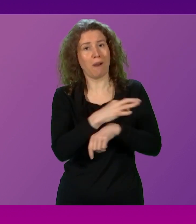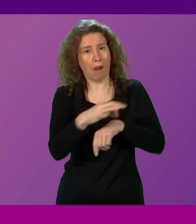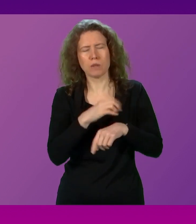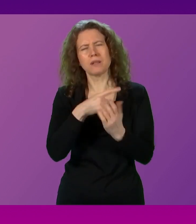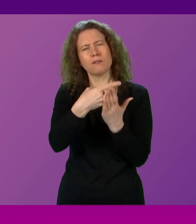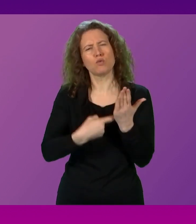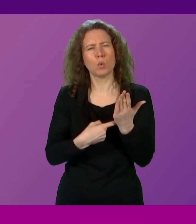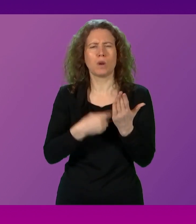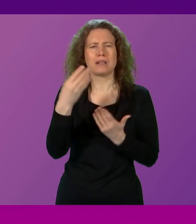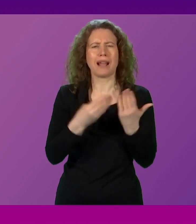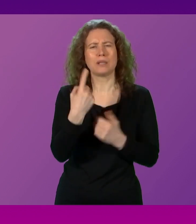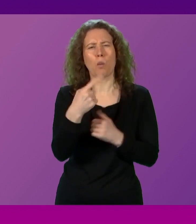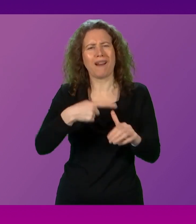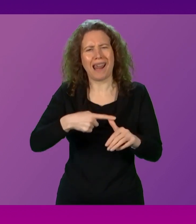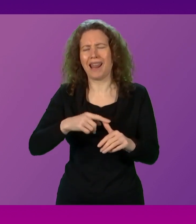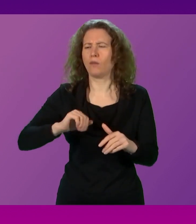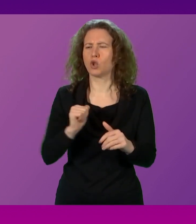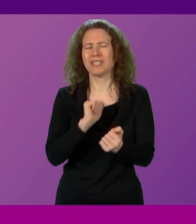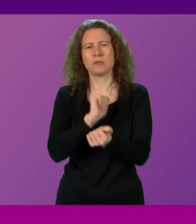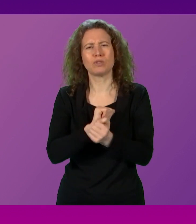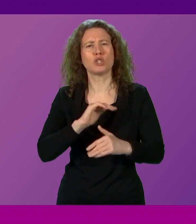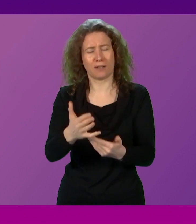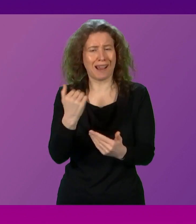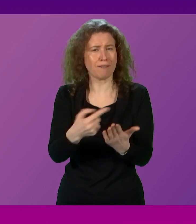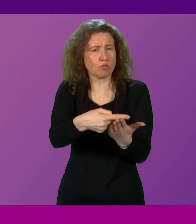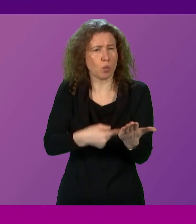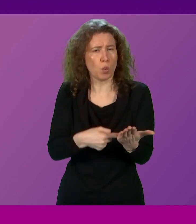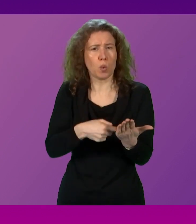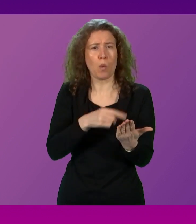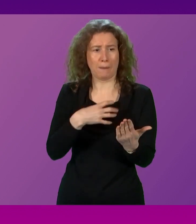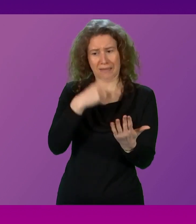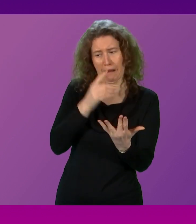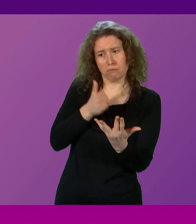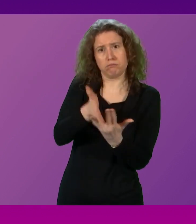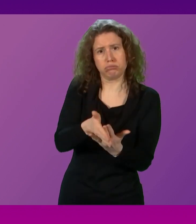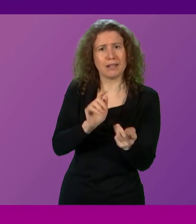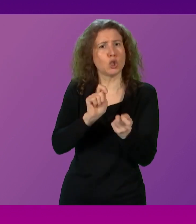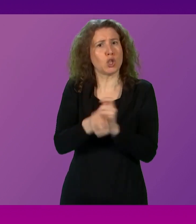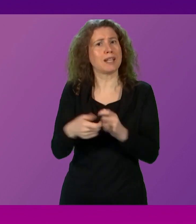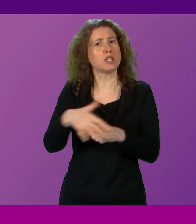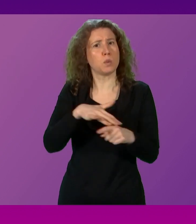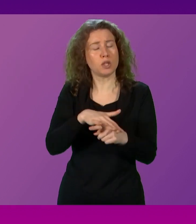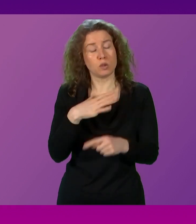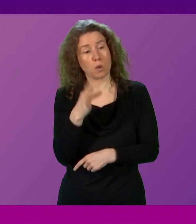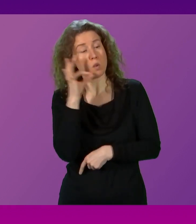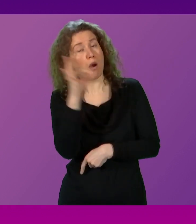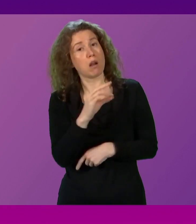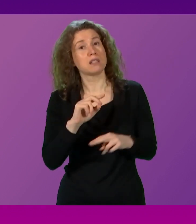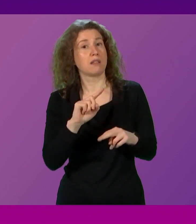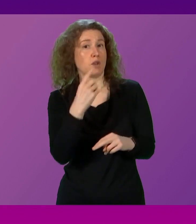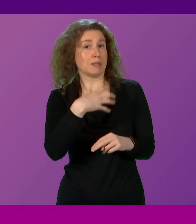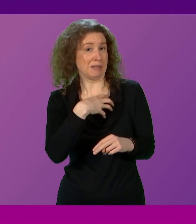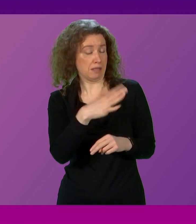-1A of the Scottish Prison Service rules. So, can I ask the First Minister, above